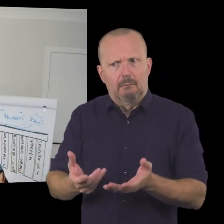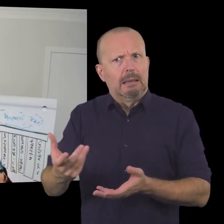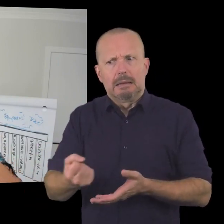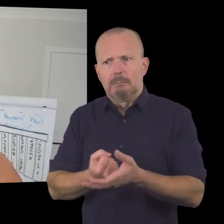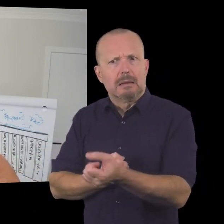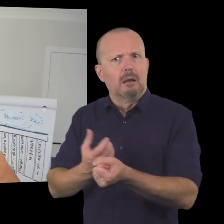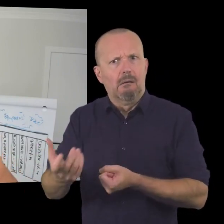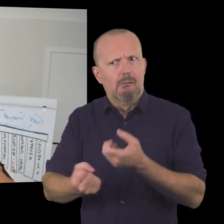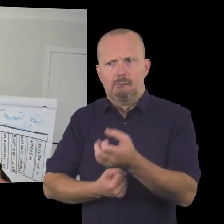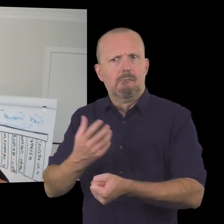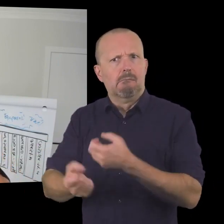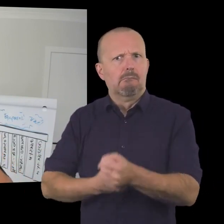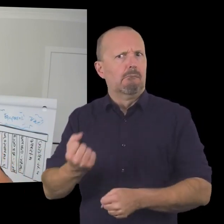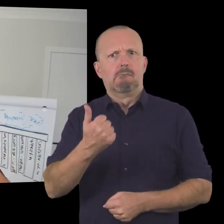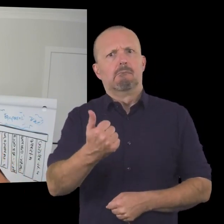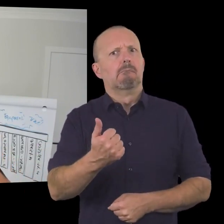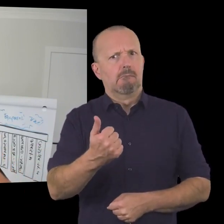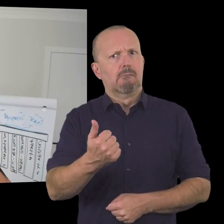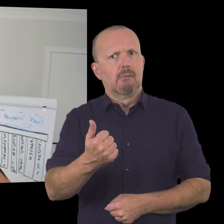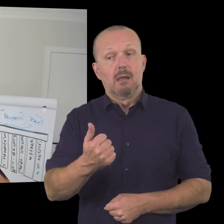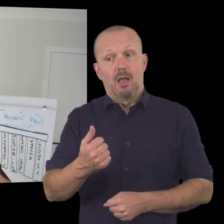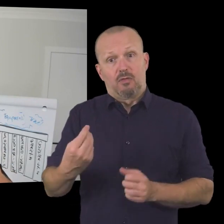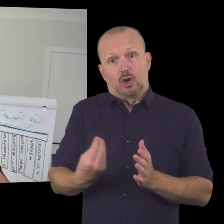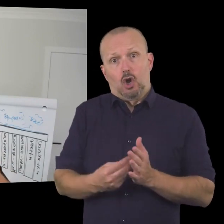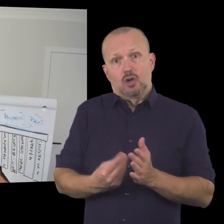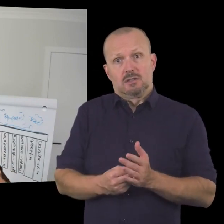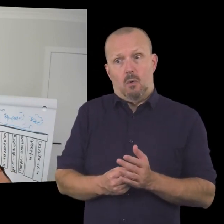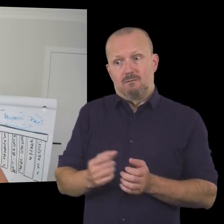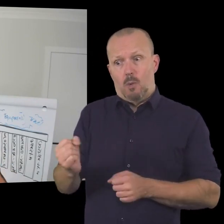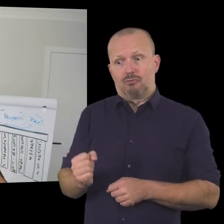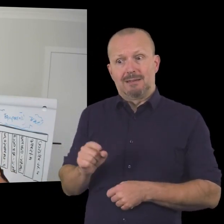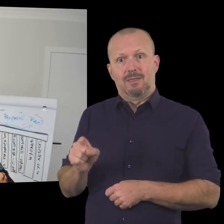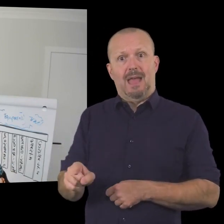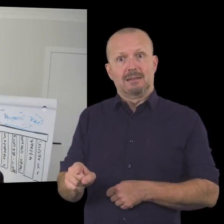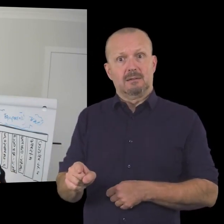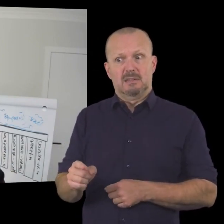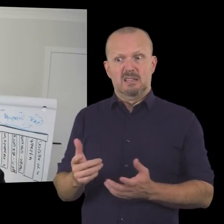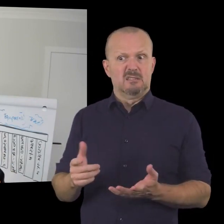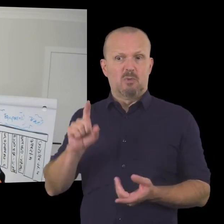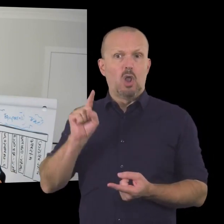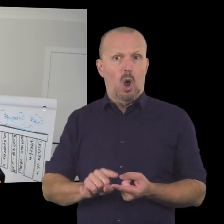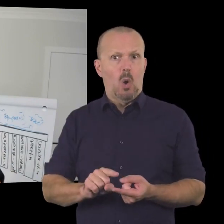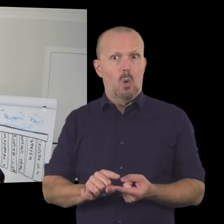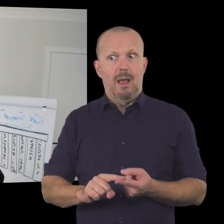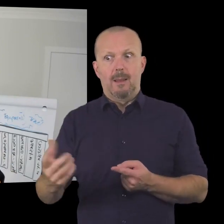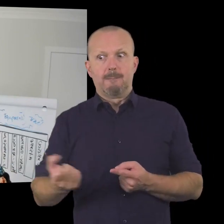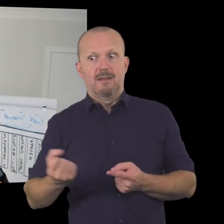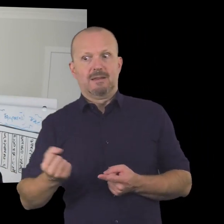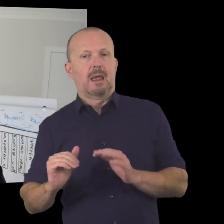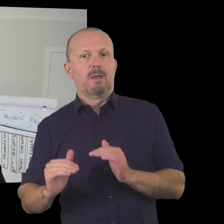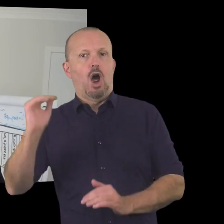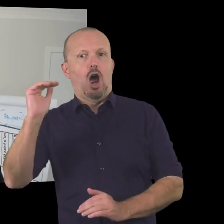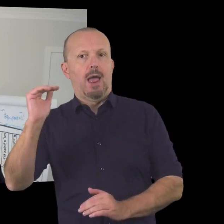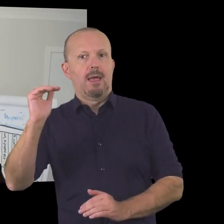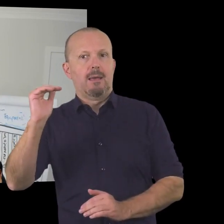it up then uh your sources of income uh past operating each year uh uh income untagged income for your